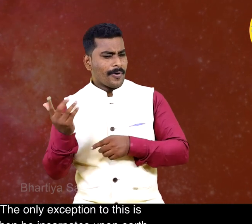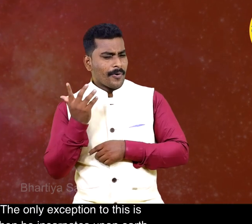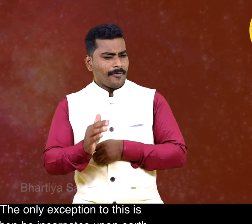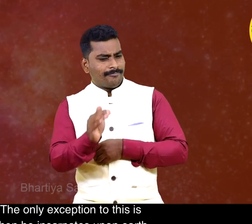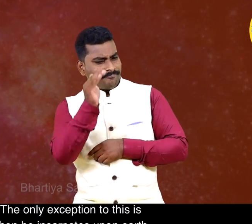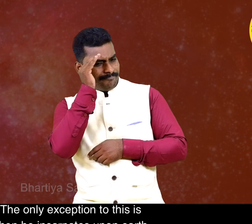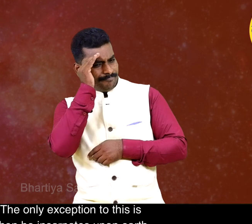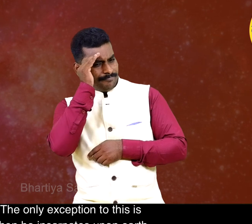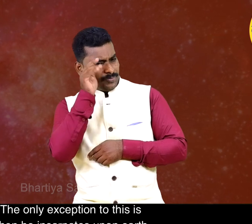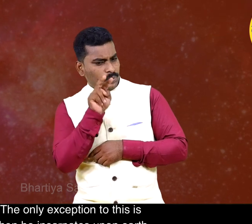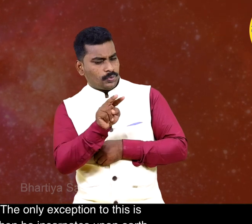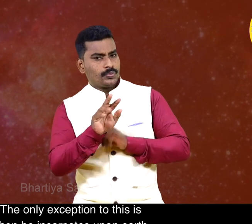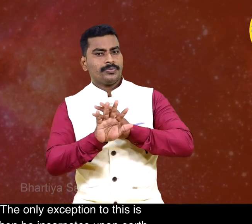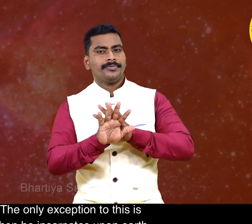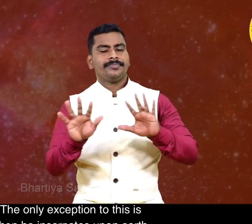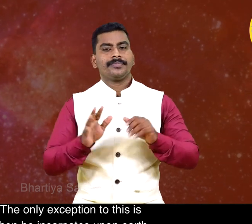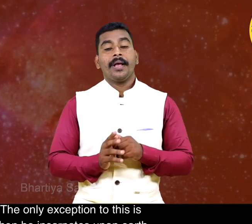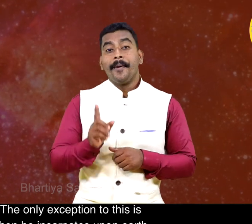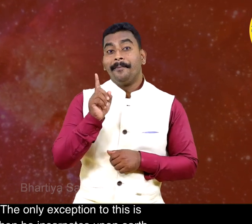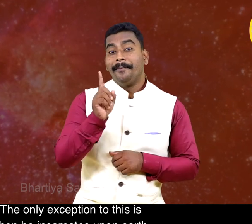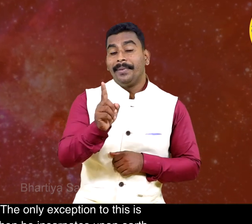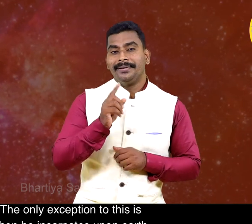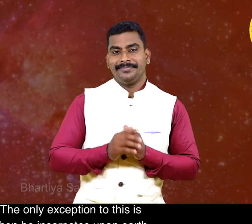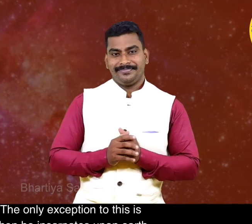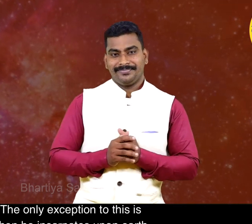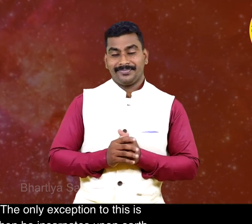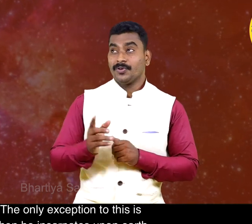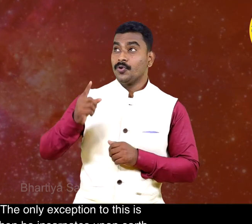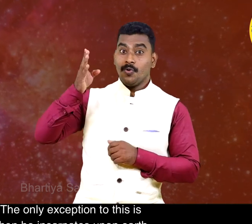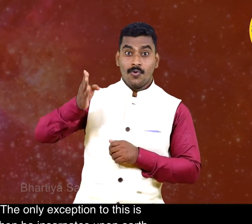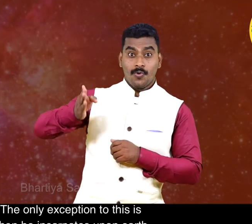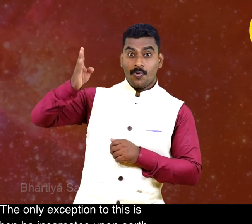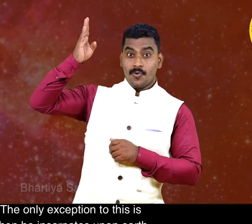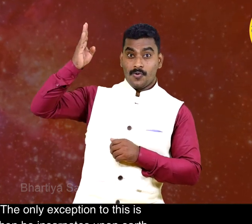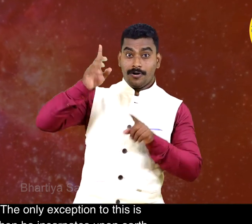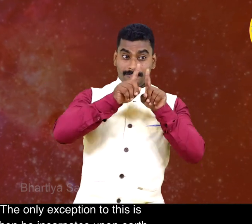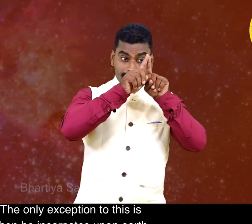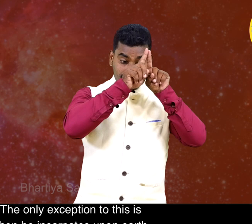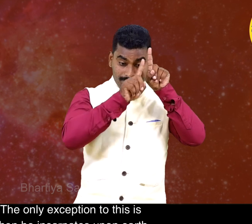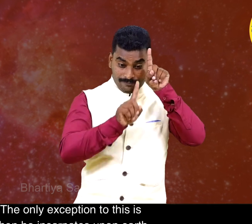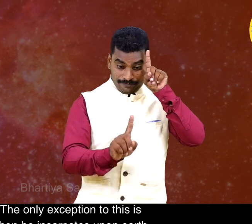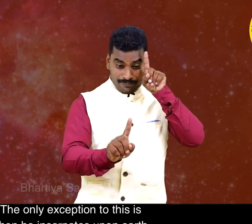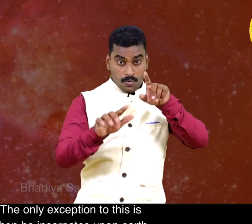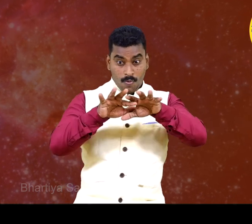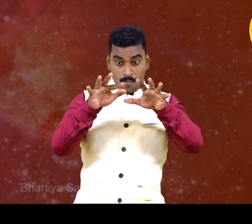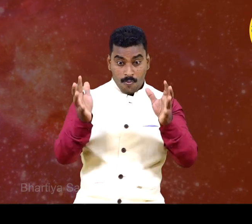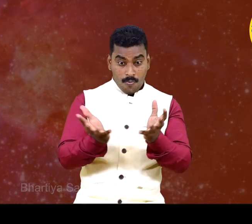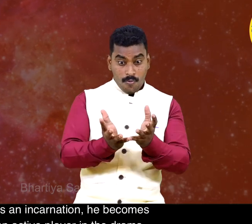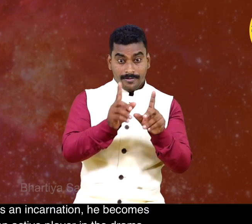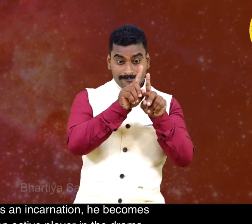only exception to this is when he incarnates upon earth. As